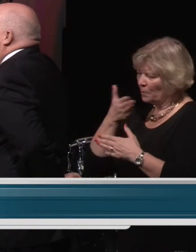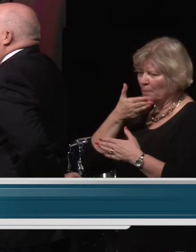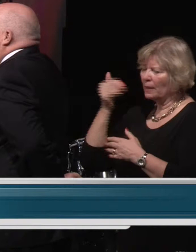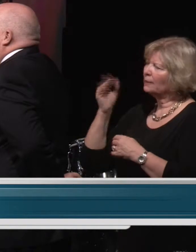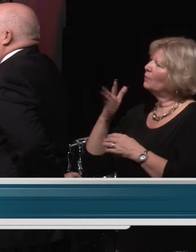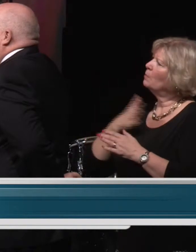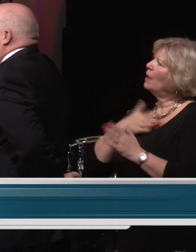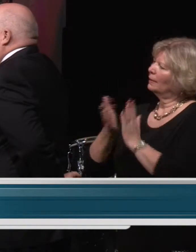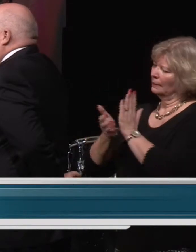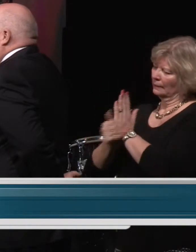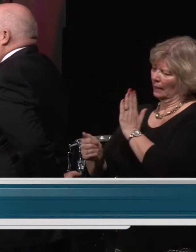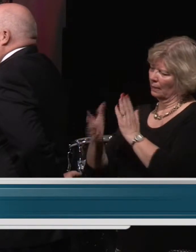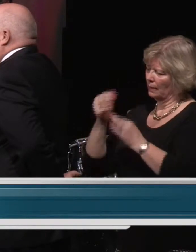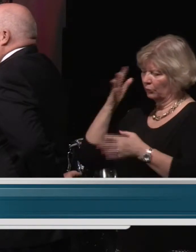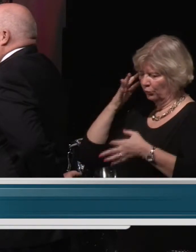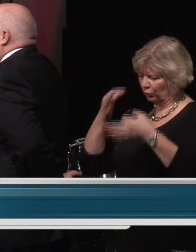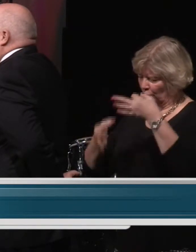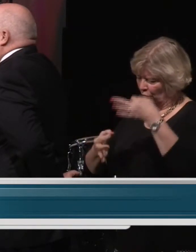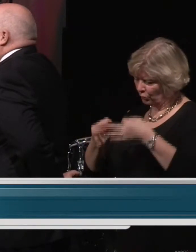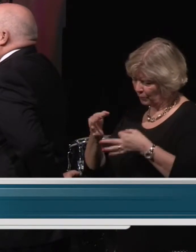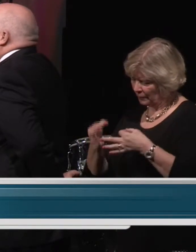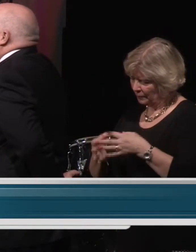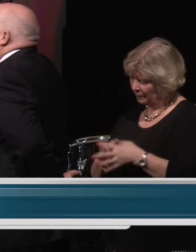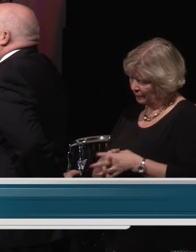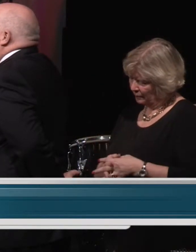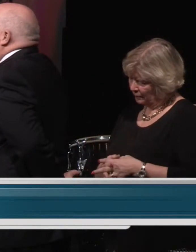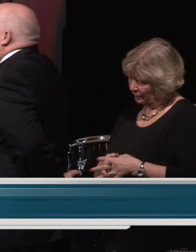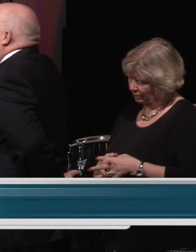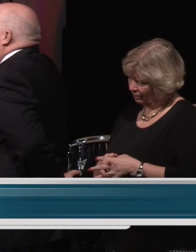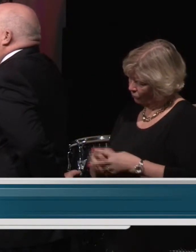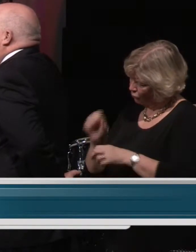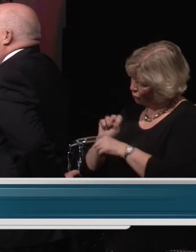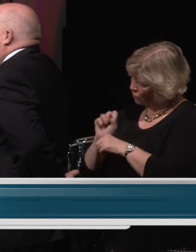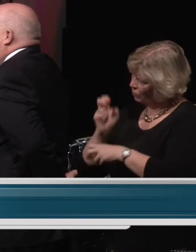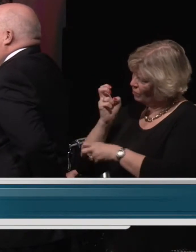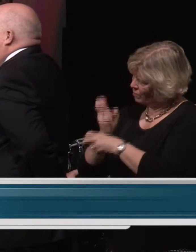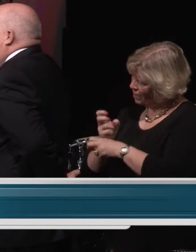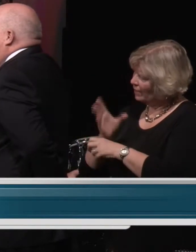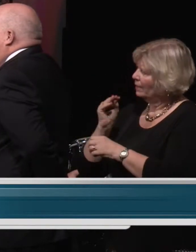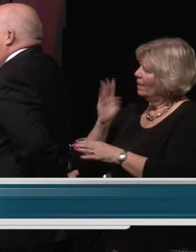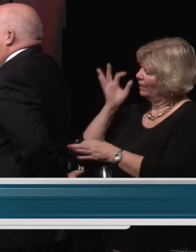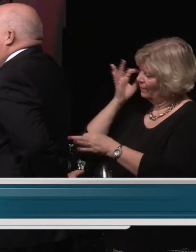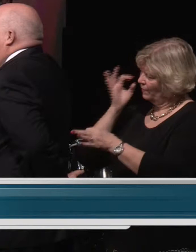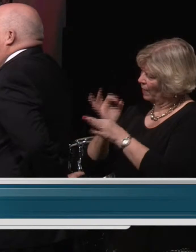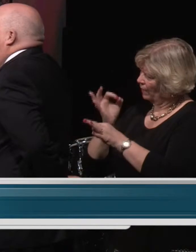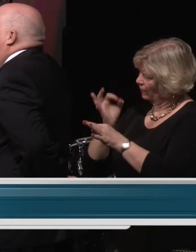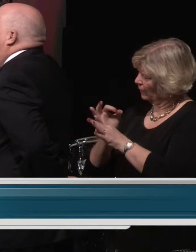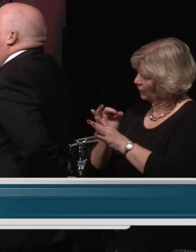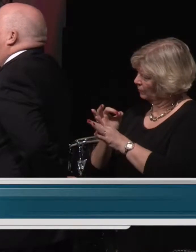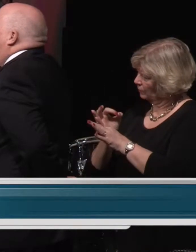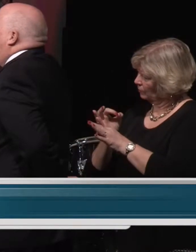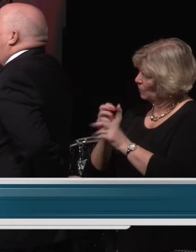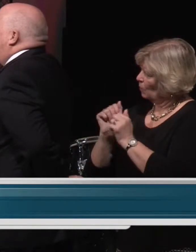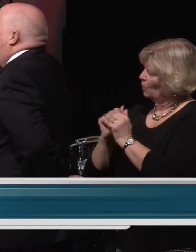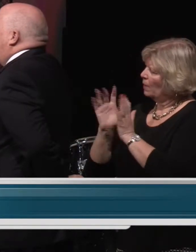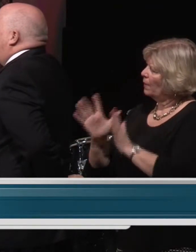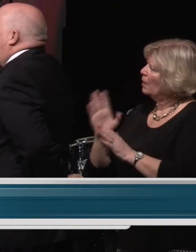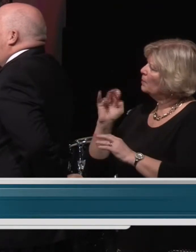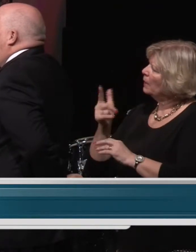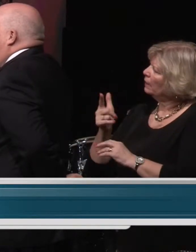of my skill and judgment, diligently and faithfully, without